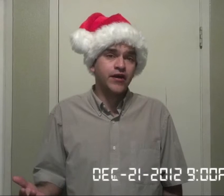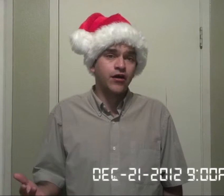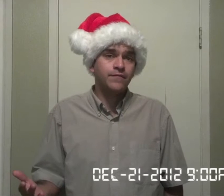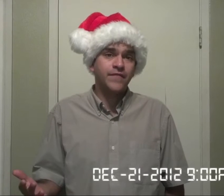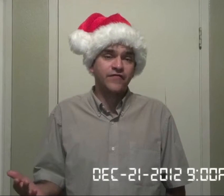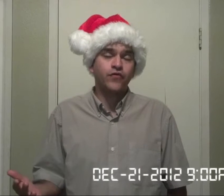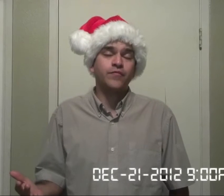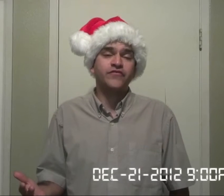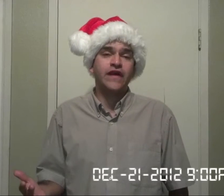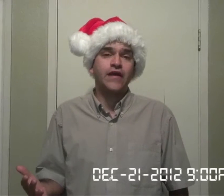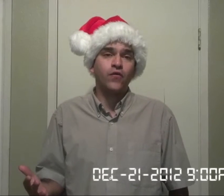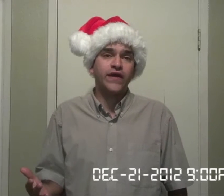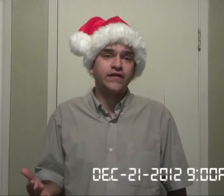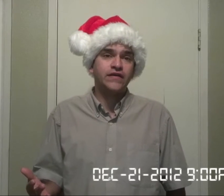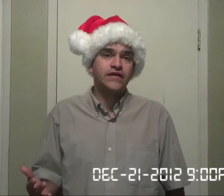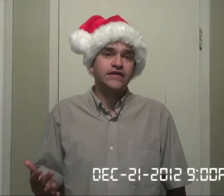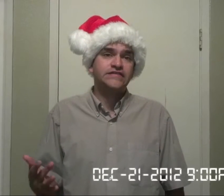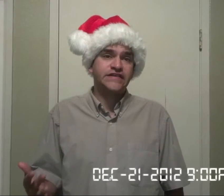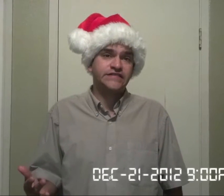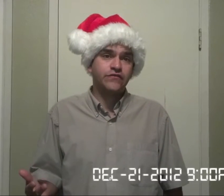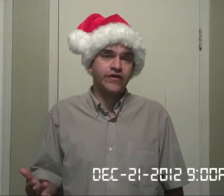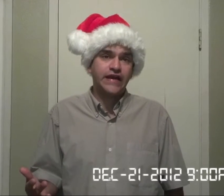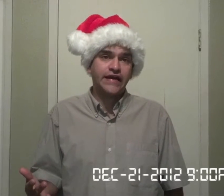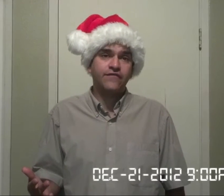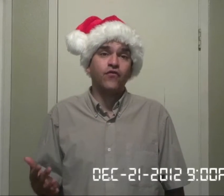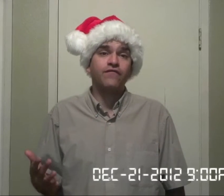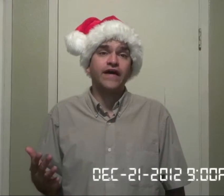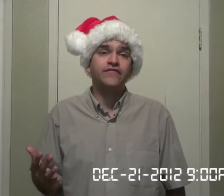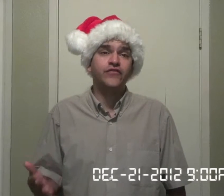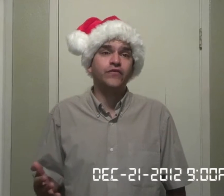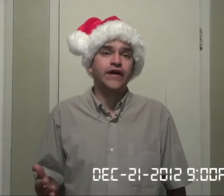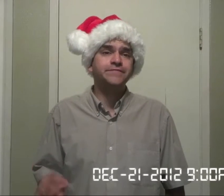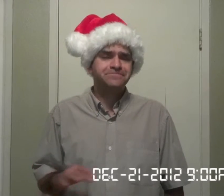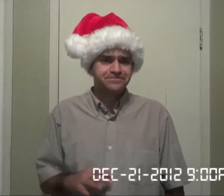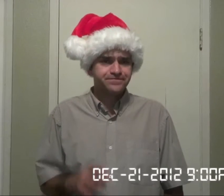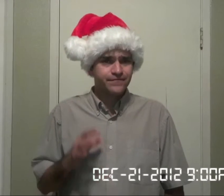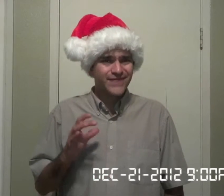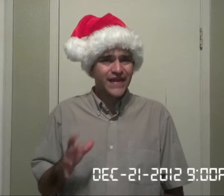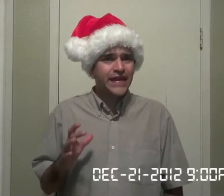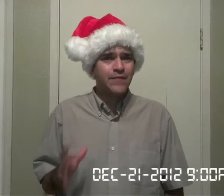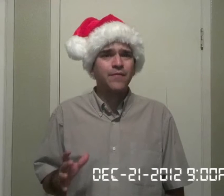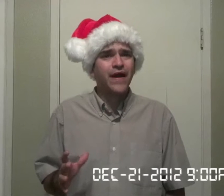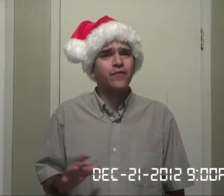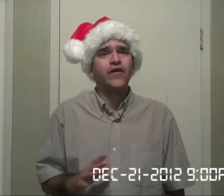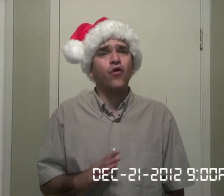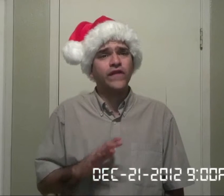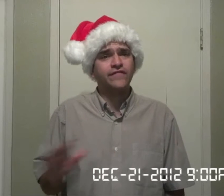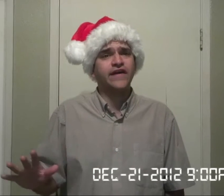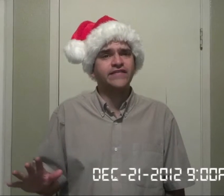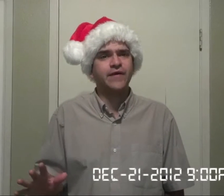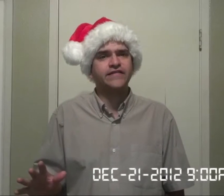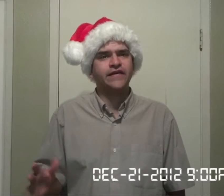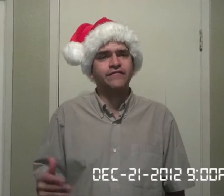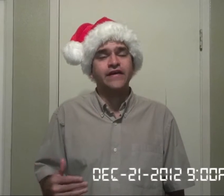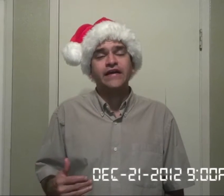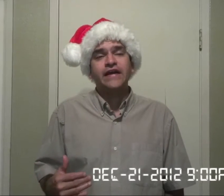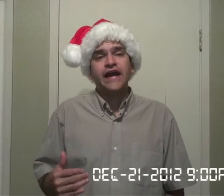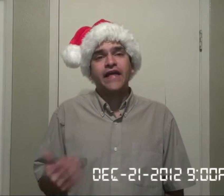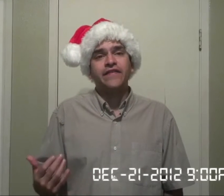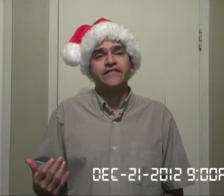call. My phone number is 808-639-4529. Keep in mind, we only have 10 spots left, and this